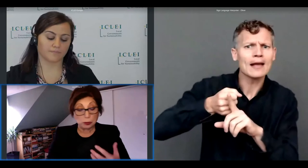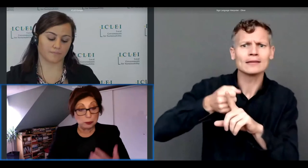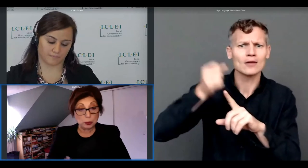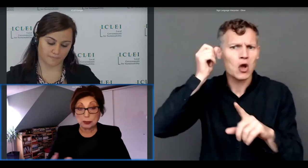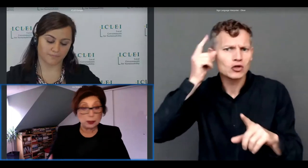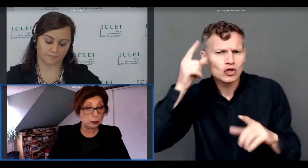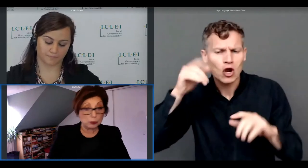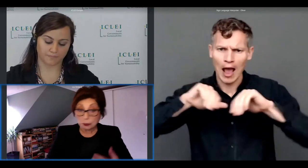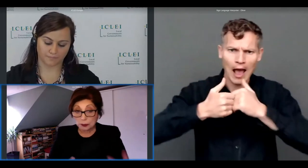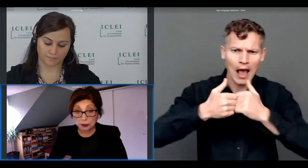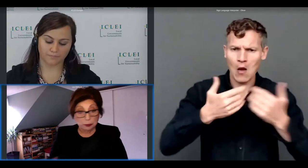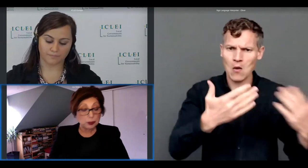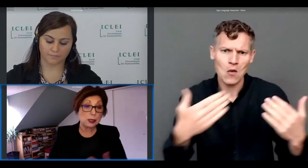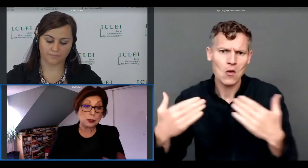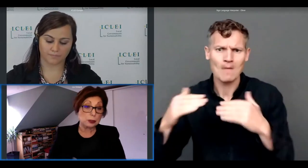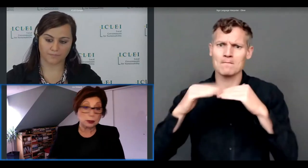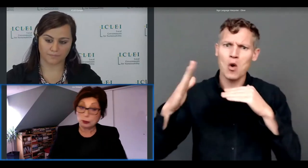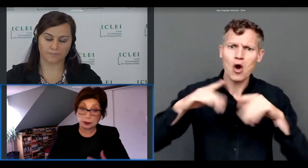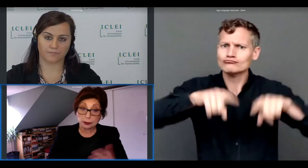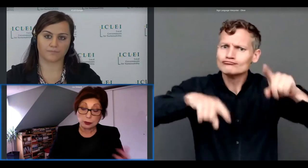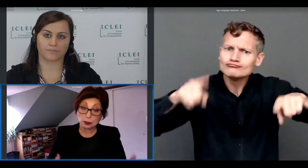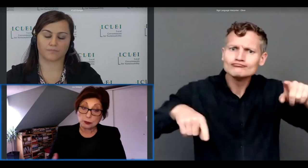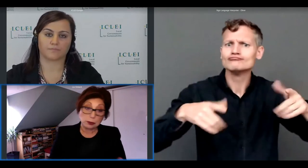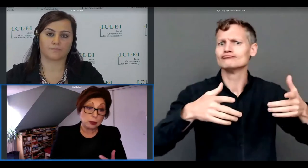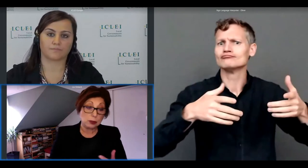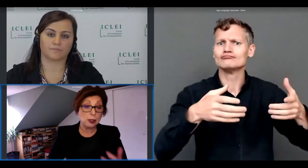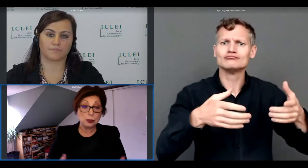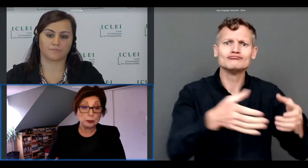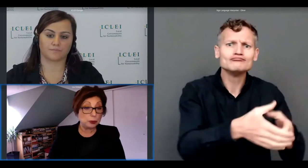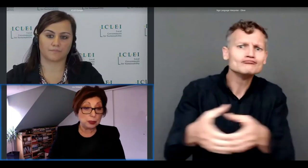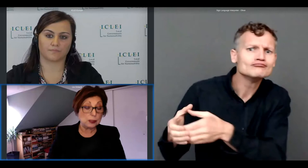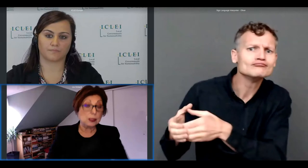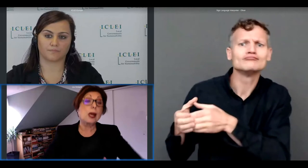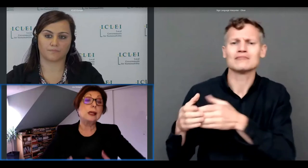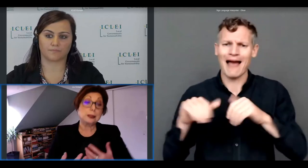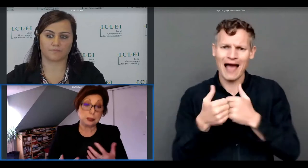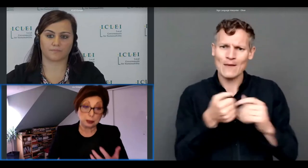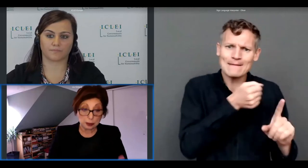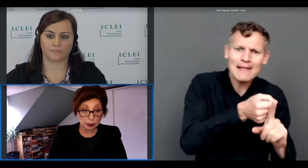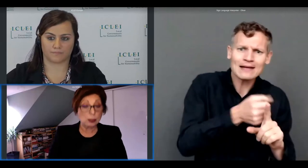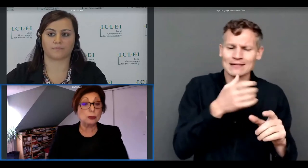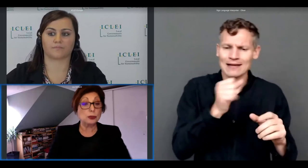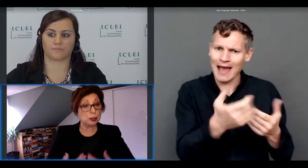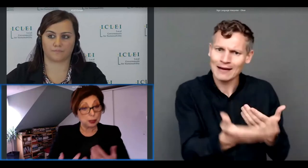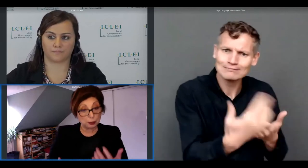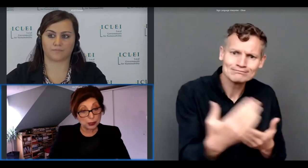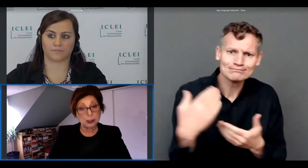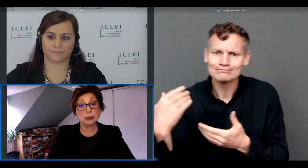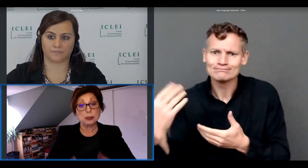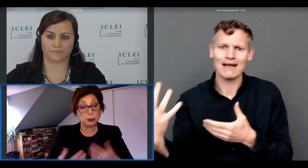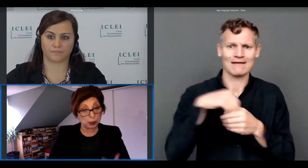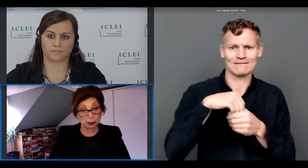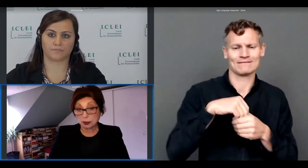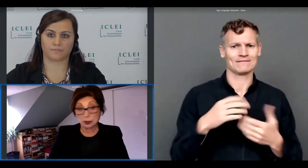more communities or different different sectors sectors of the local communities can access cultural services